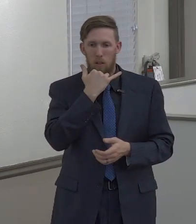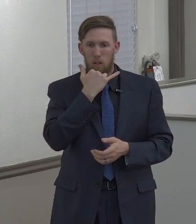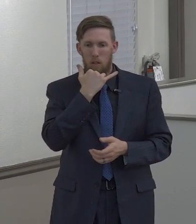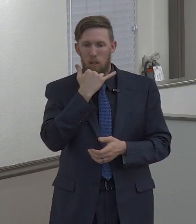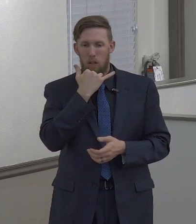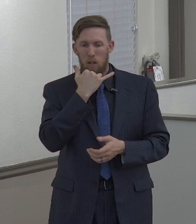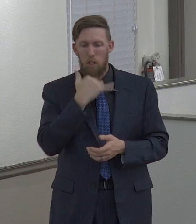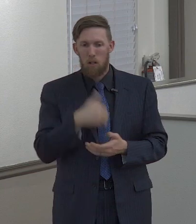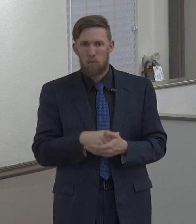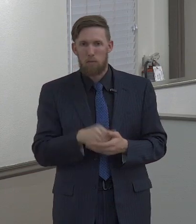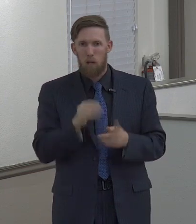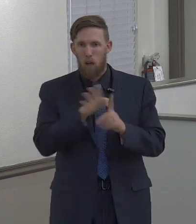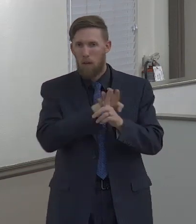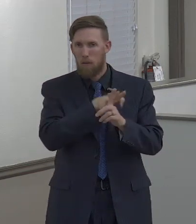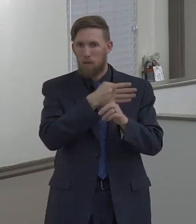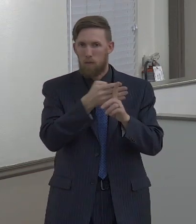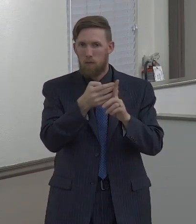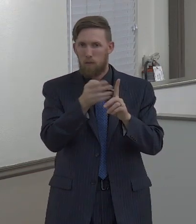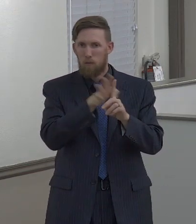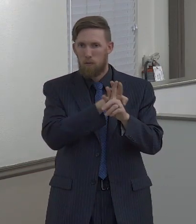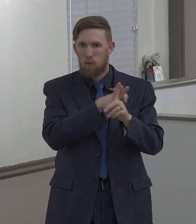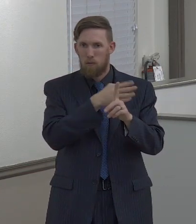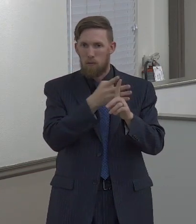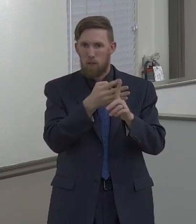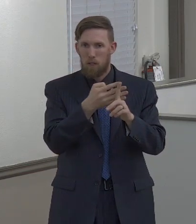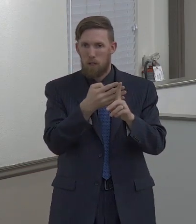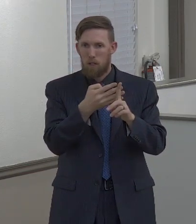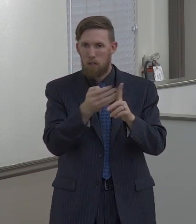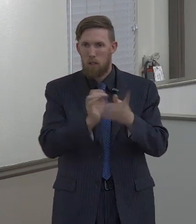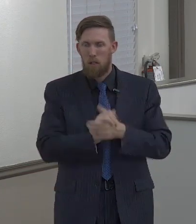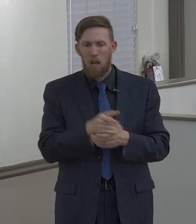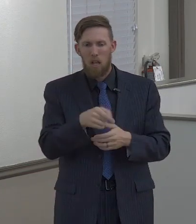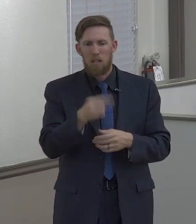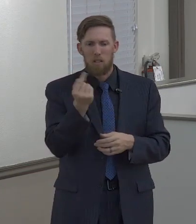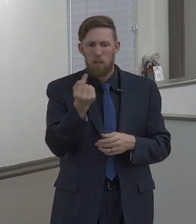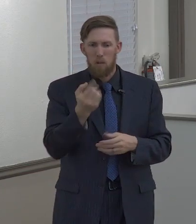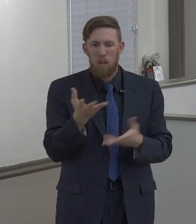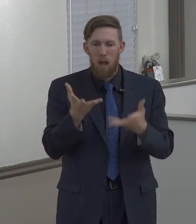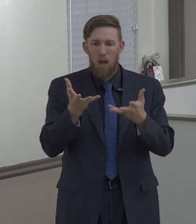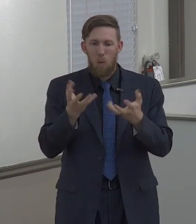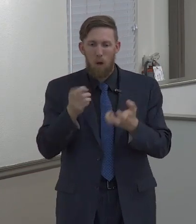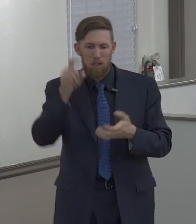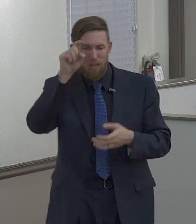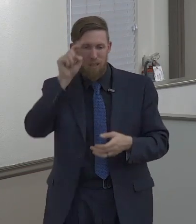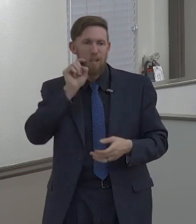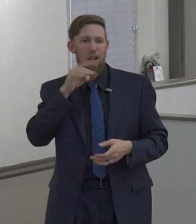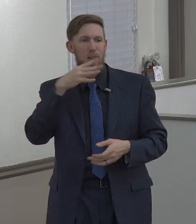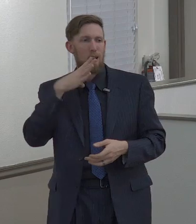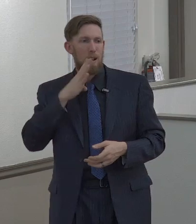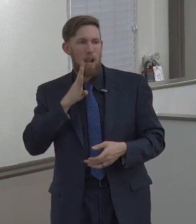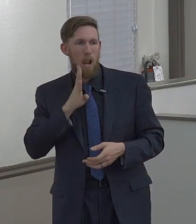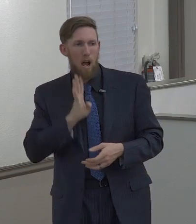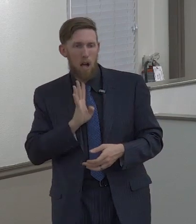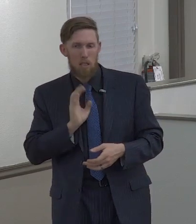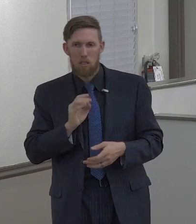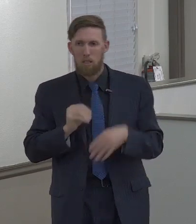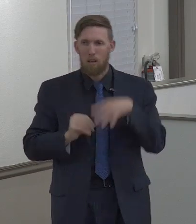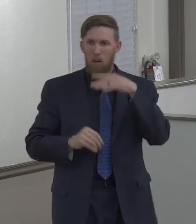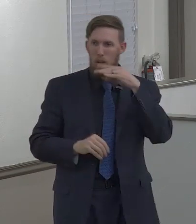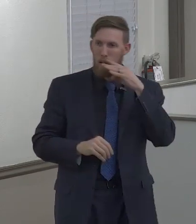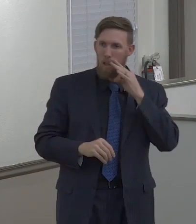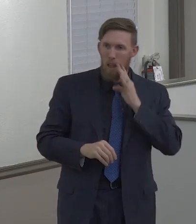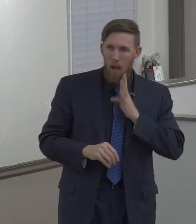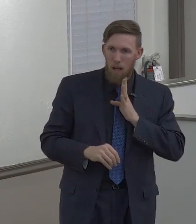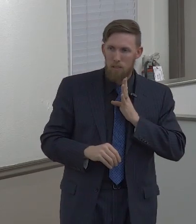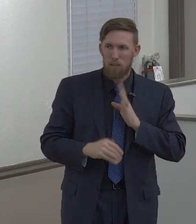It is exciting sexual impurity. So this is someone that just wants to lust. Sexual lust. They